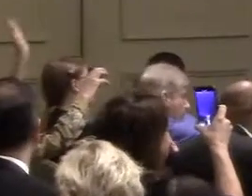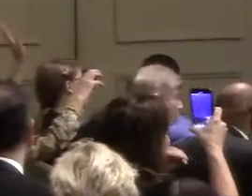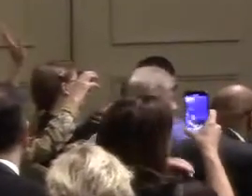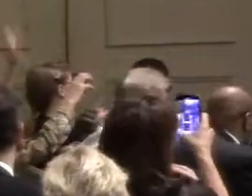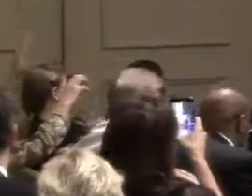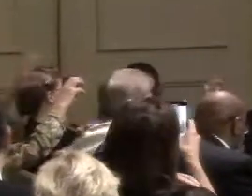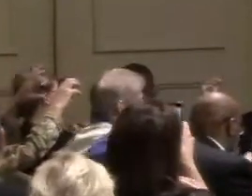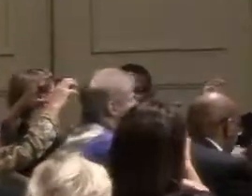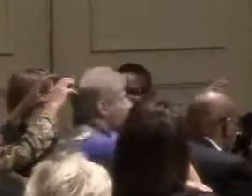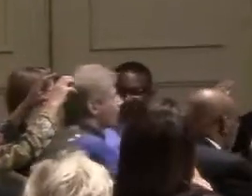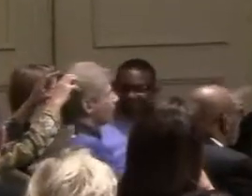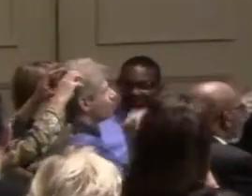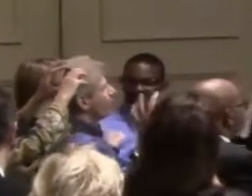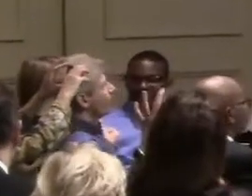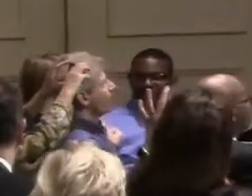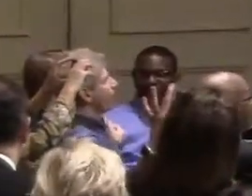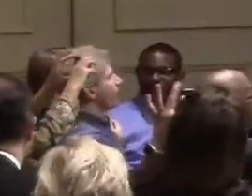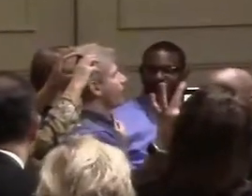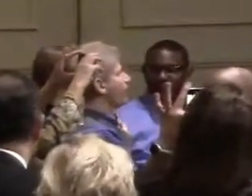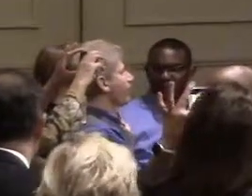allowed them a lot of people to stand up.